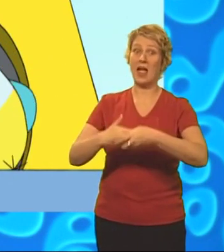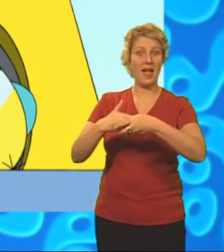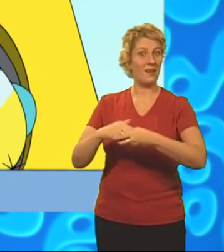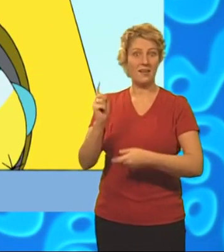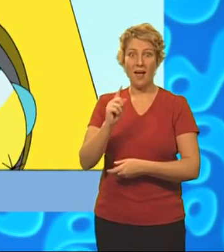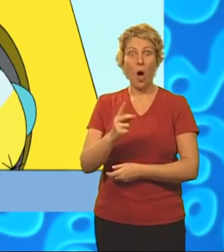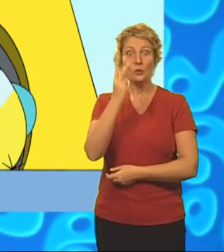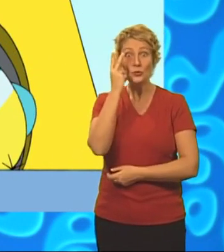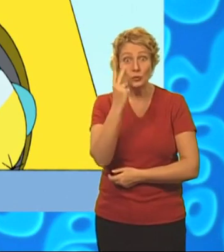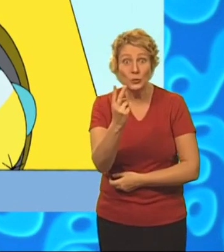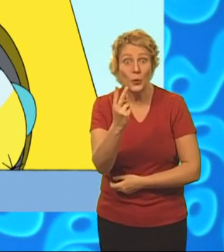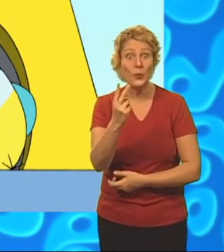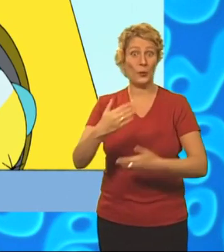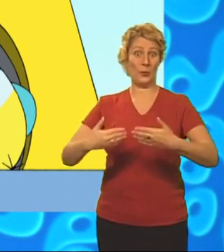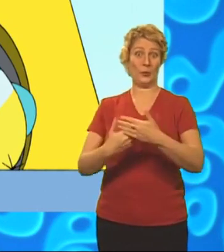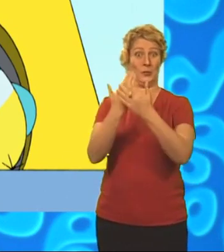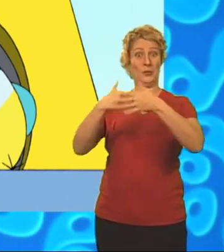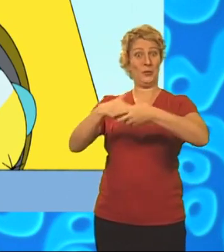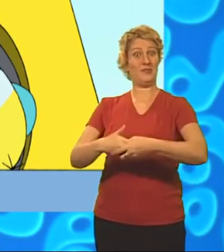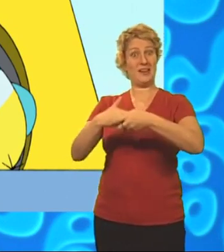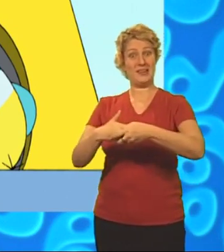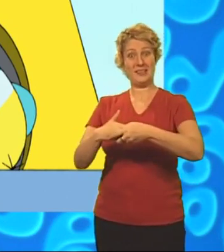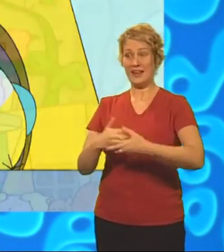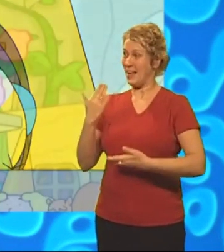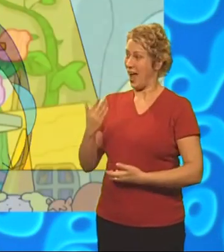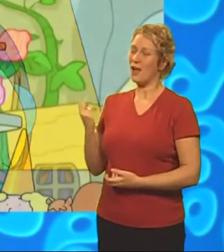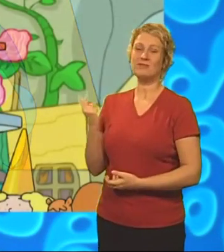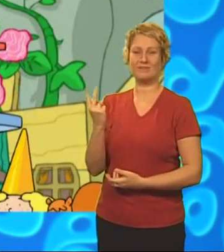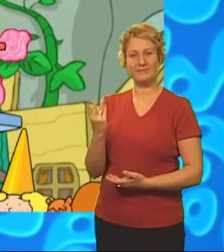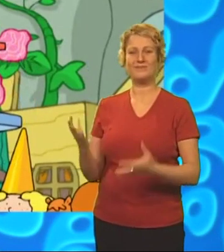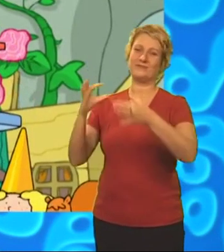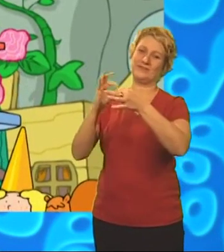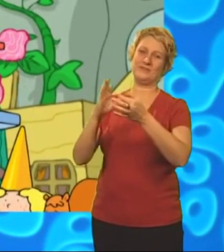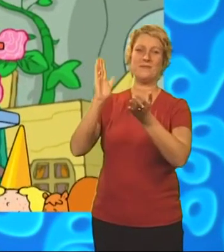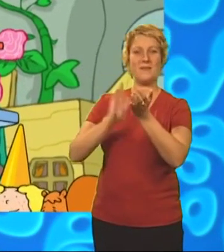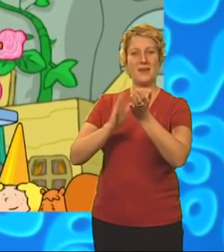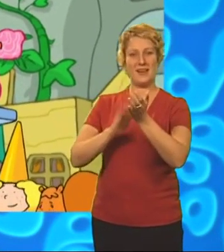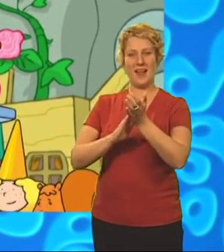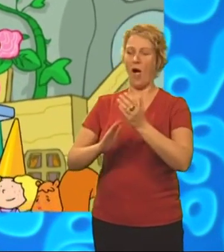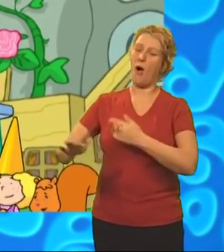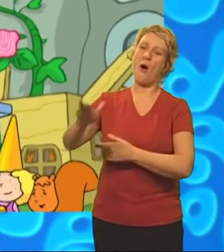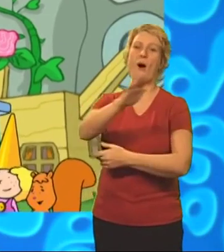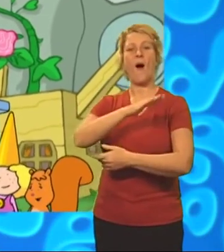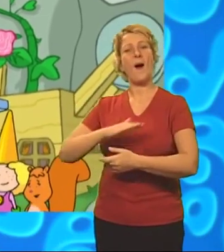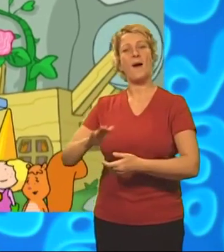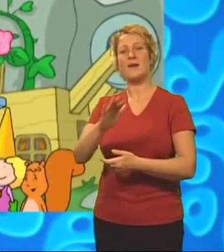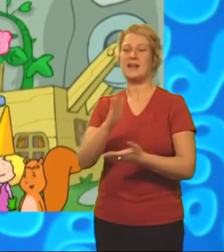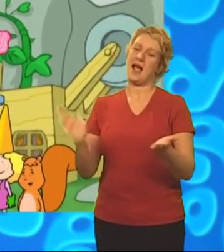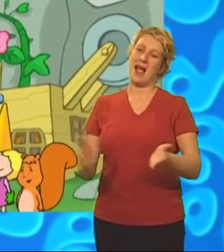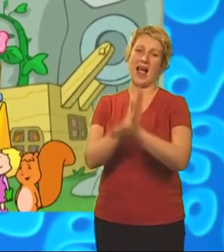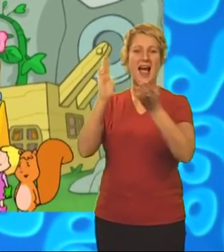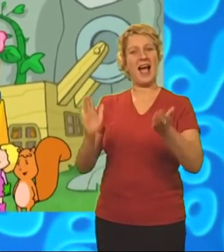one feathered friend that day, but two. And now that Chirpy was reunited with his real mother,